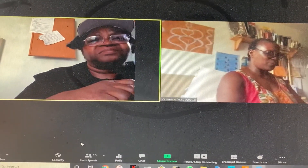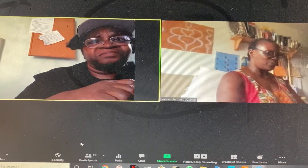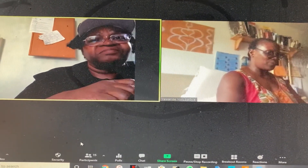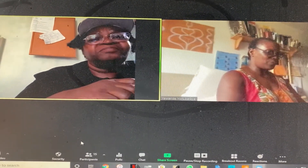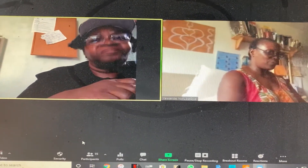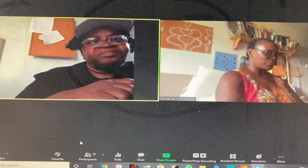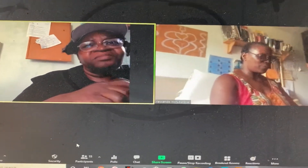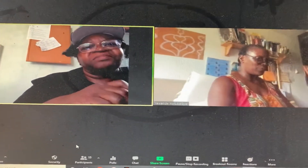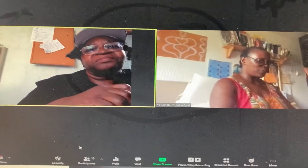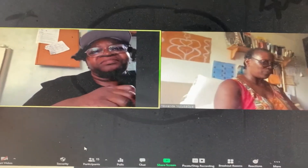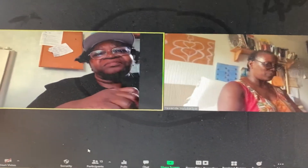One.